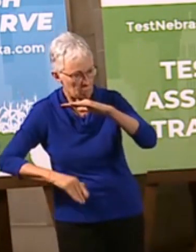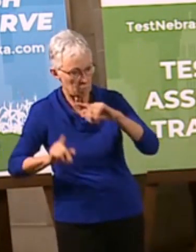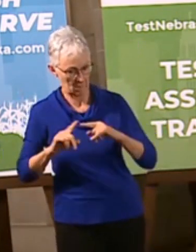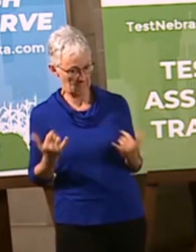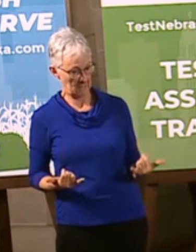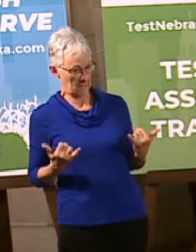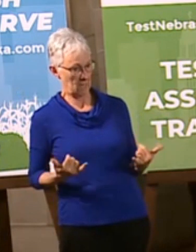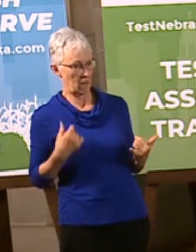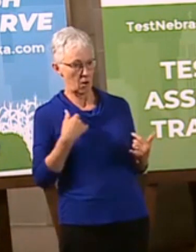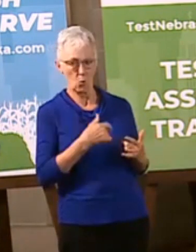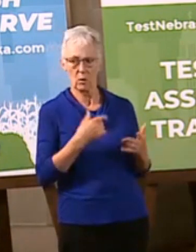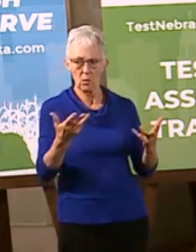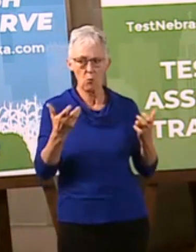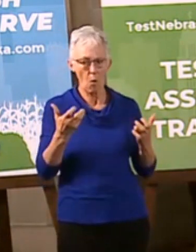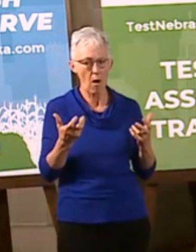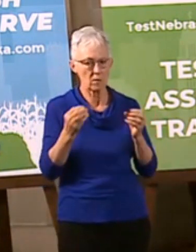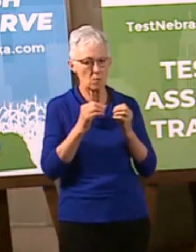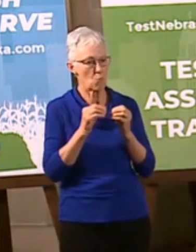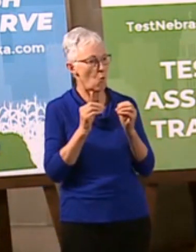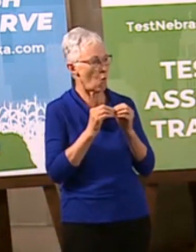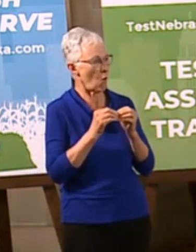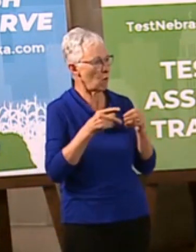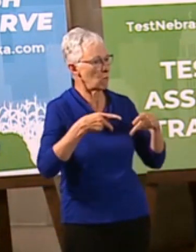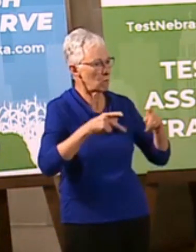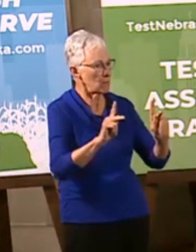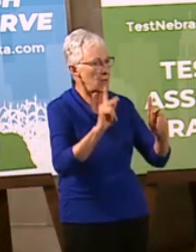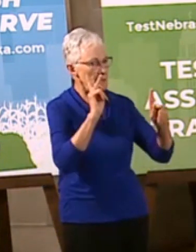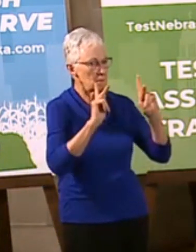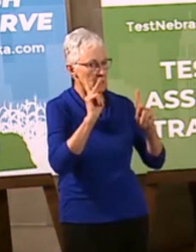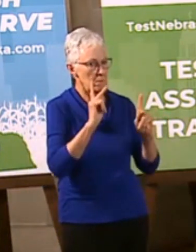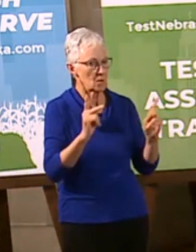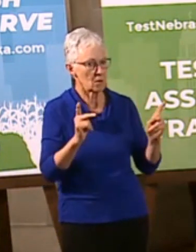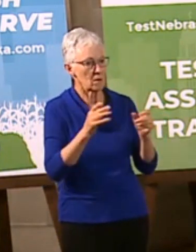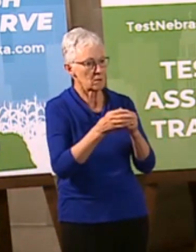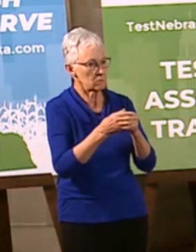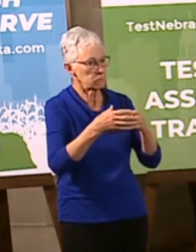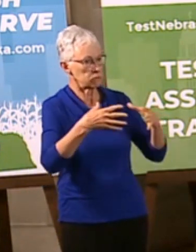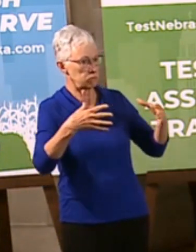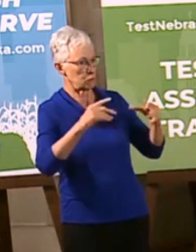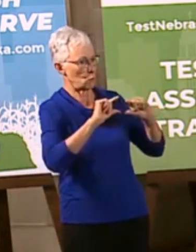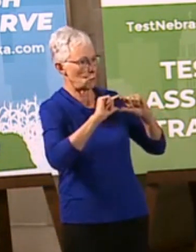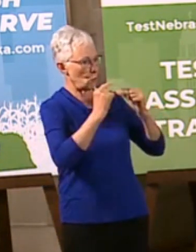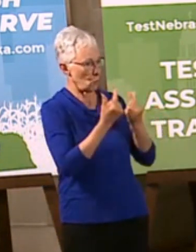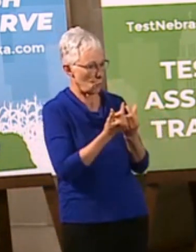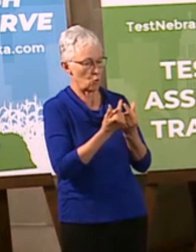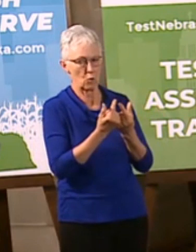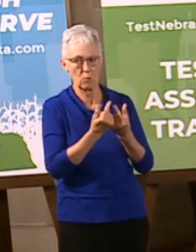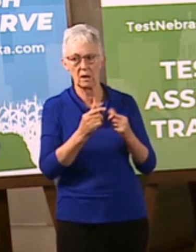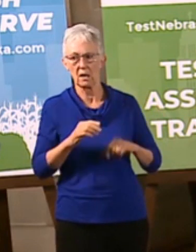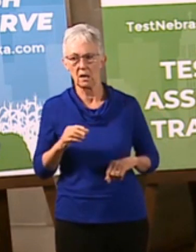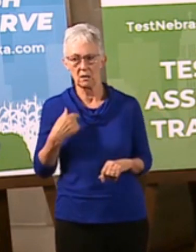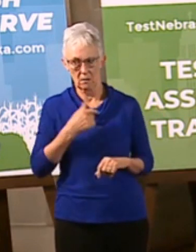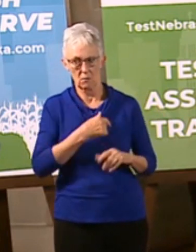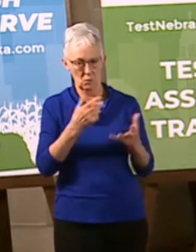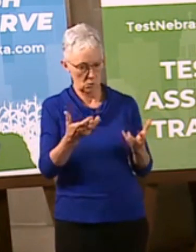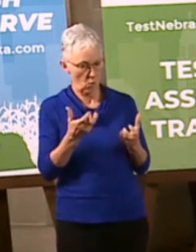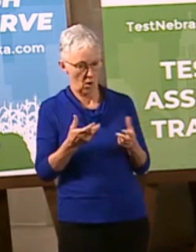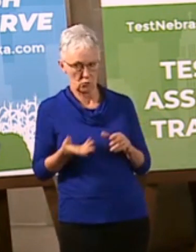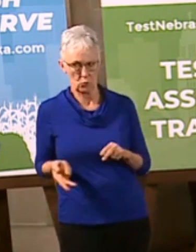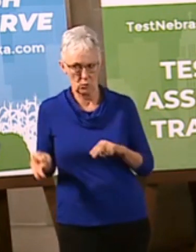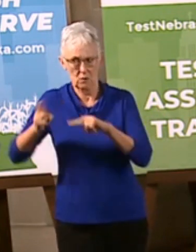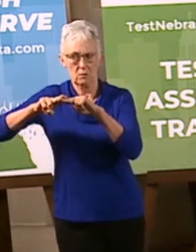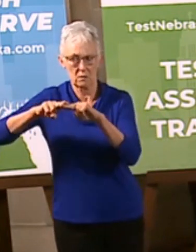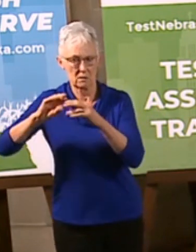those restrictions what we want to do is ramp up our testing getting to that you know additional 3,000 tests a day